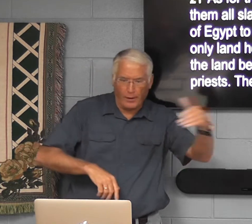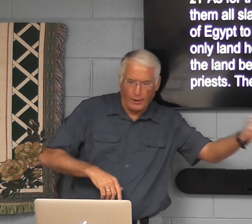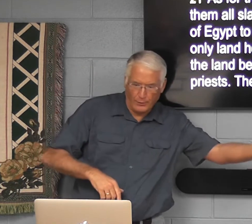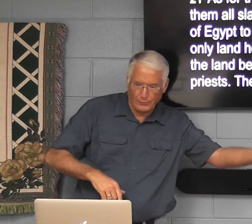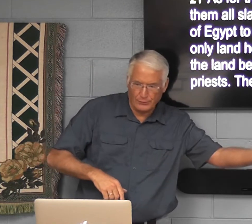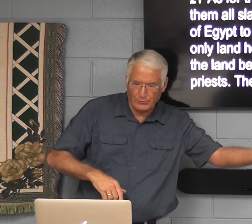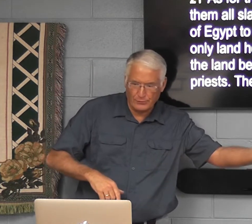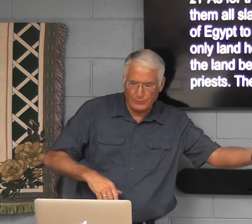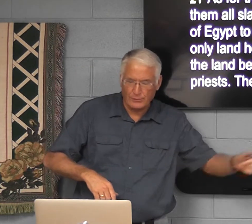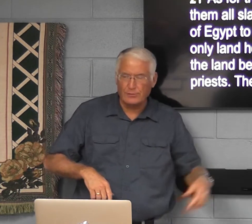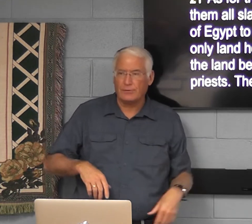Egypt to the other.